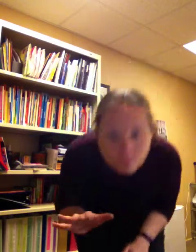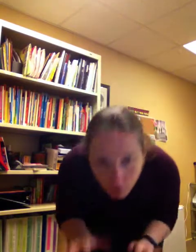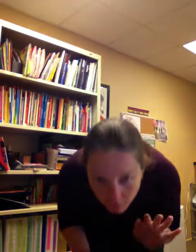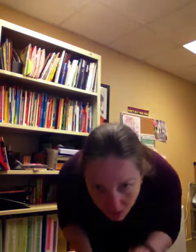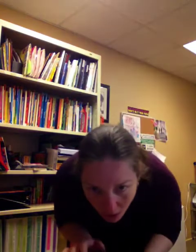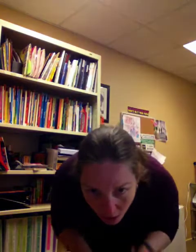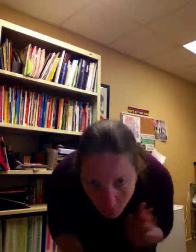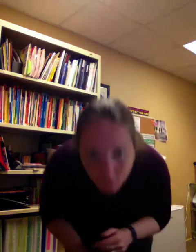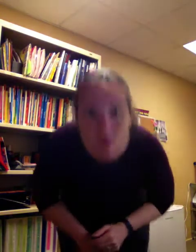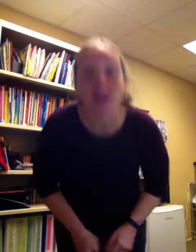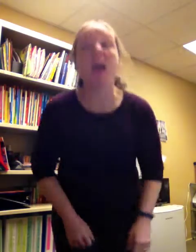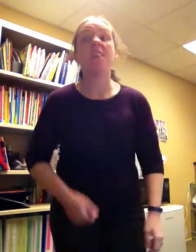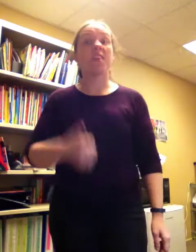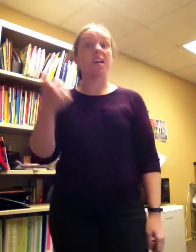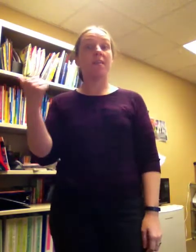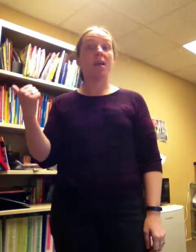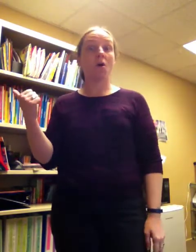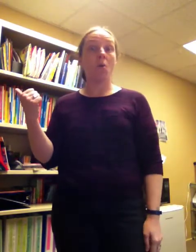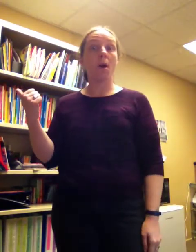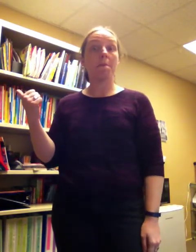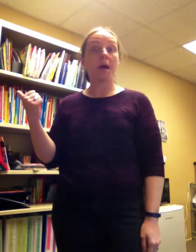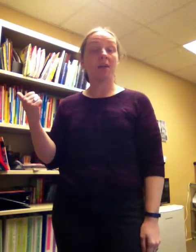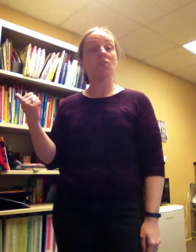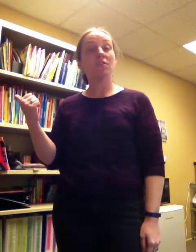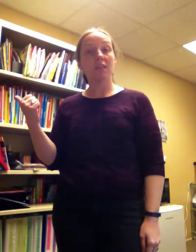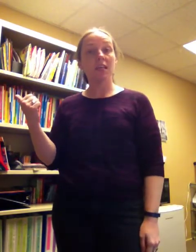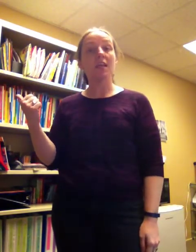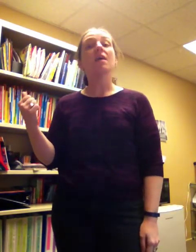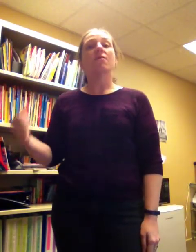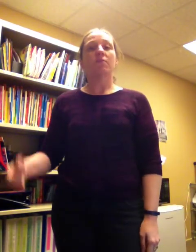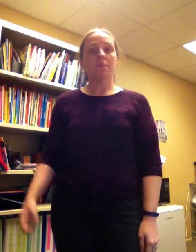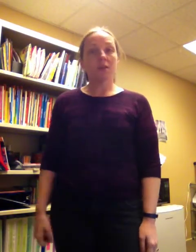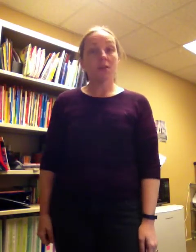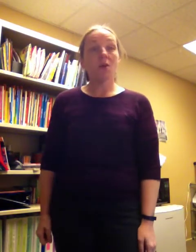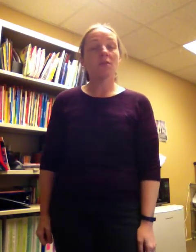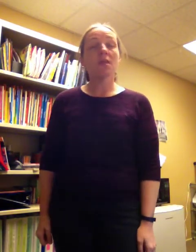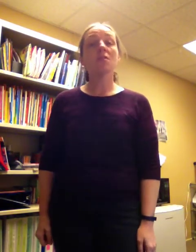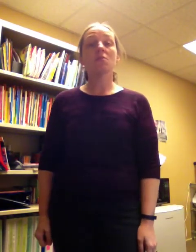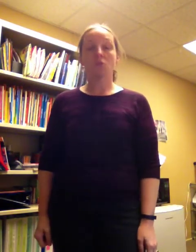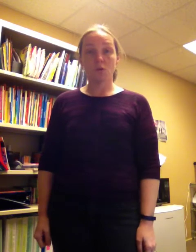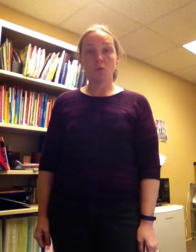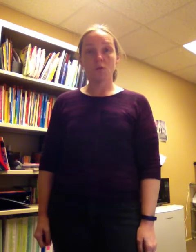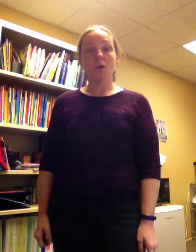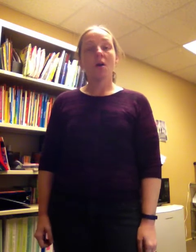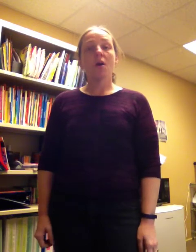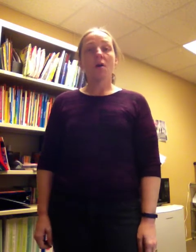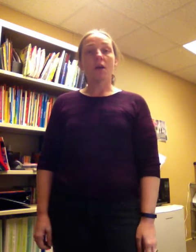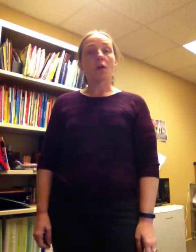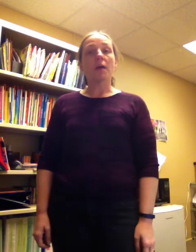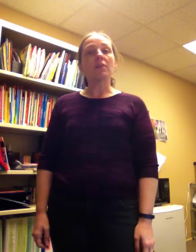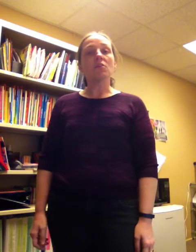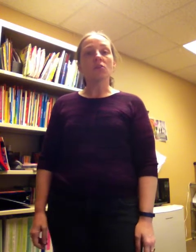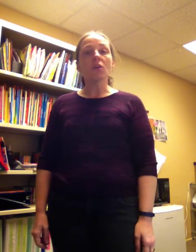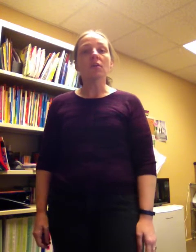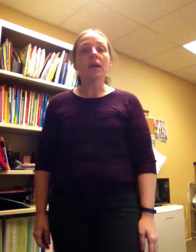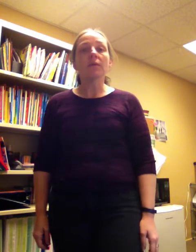four feet on the ground, and then they all went back to see flamingos in the zoo. All right, go back to your circle now,